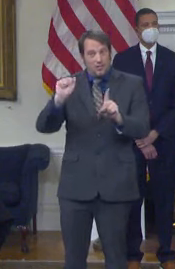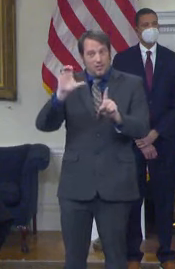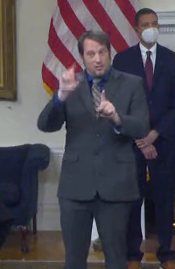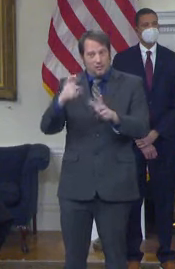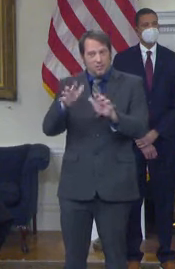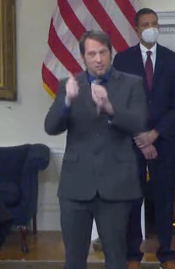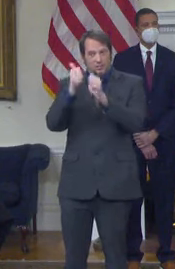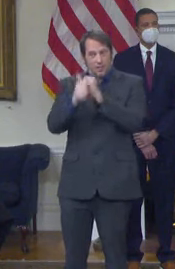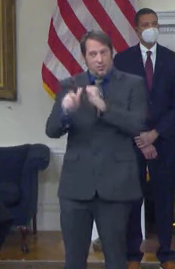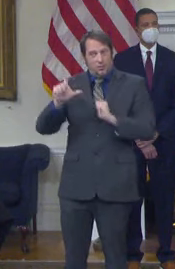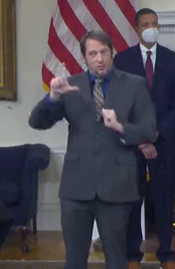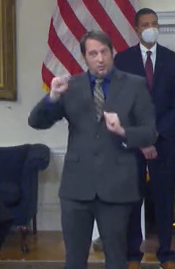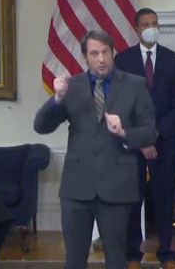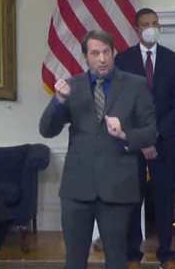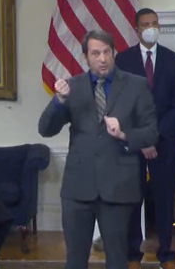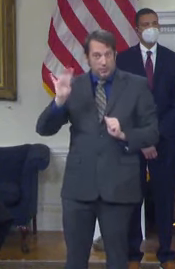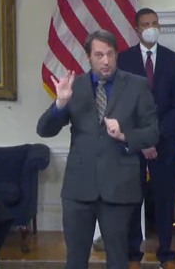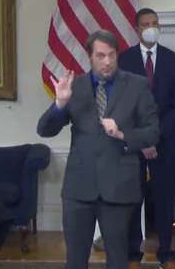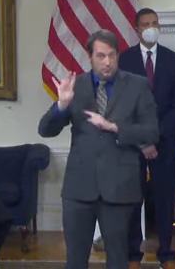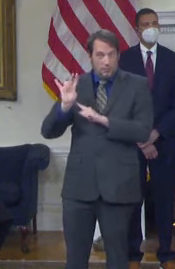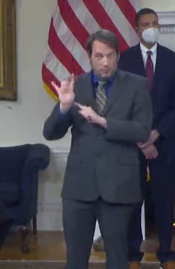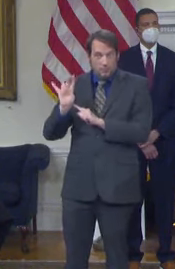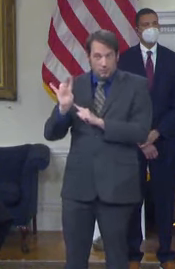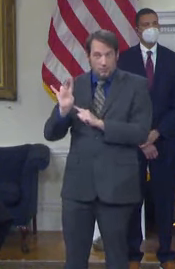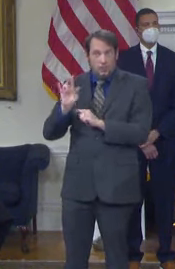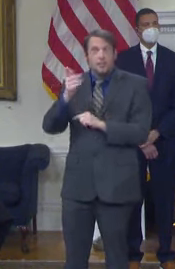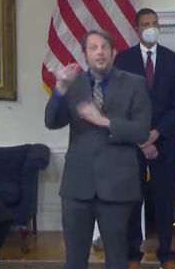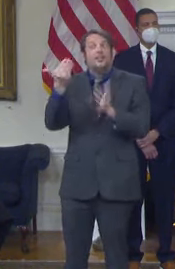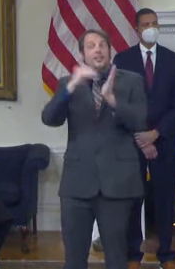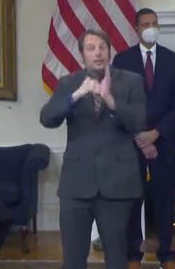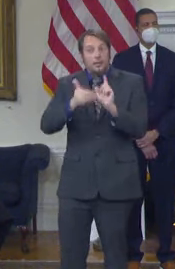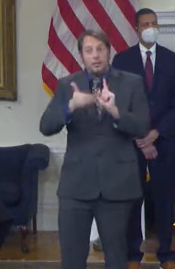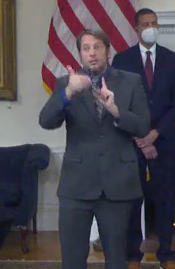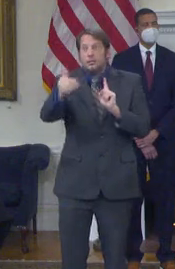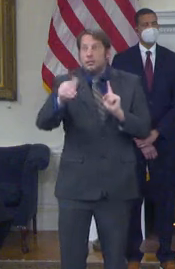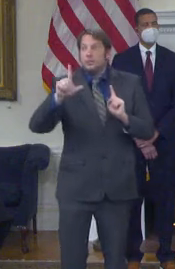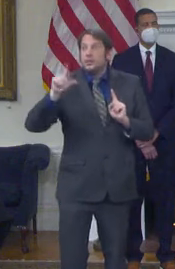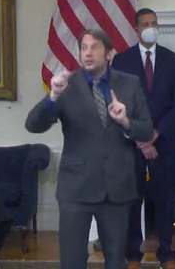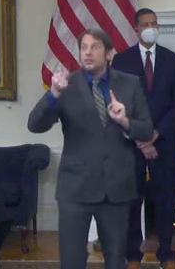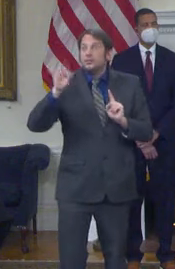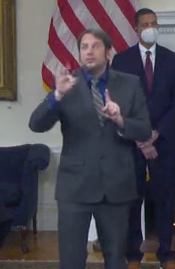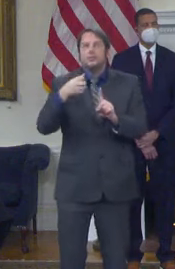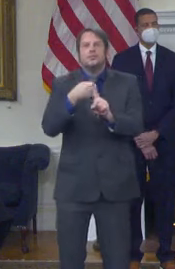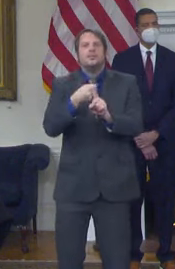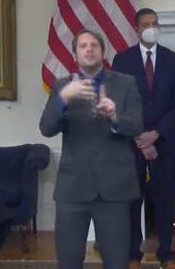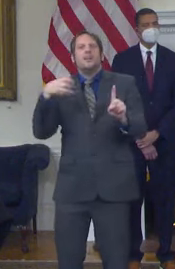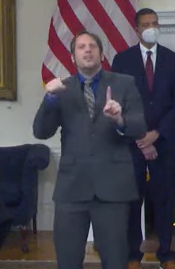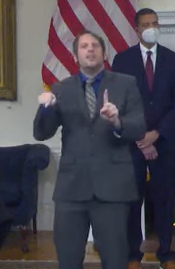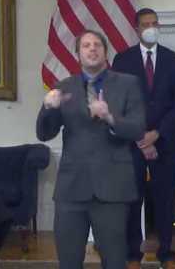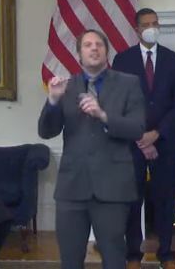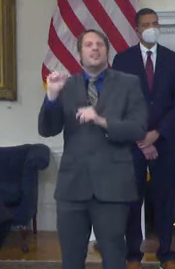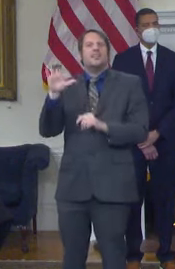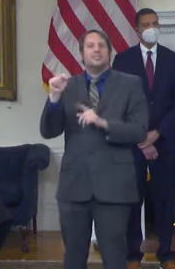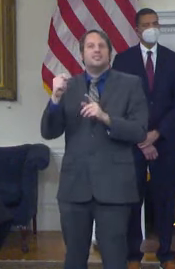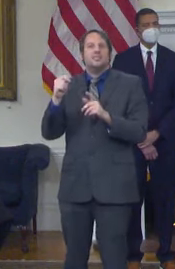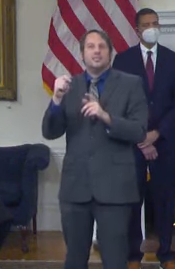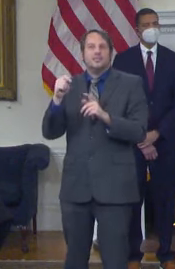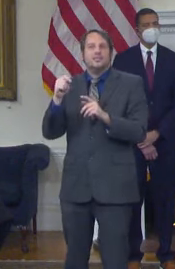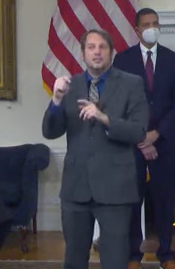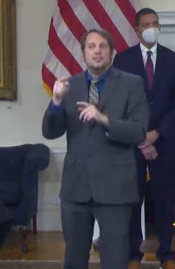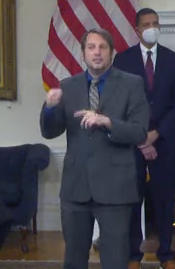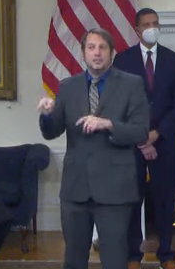and then expanded again in 2019, this critical program incentivizes and encourages